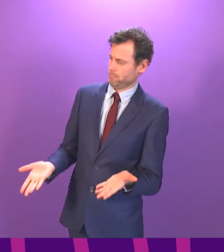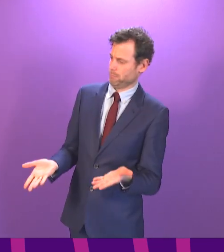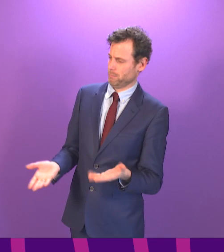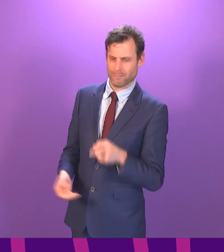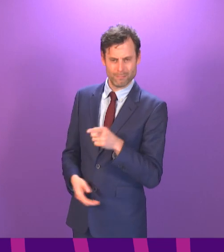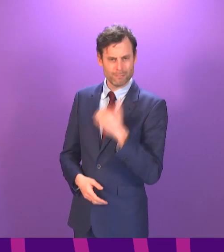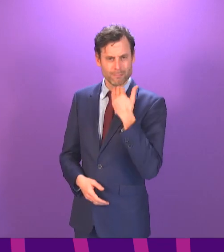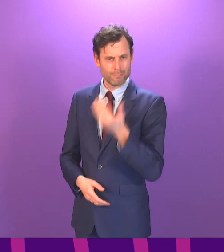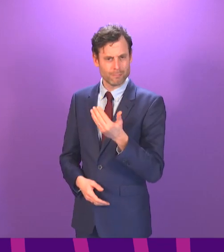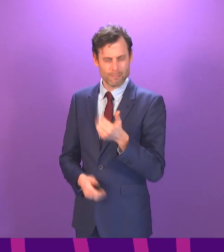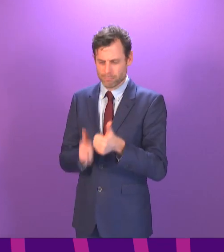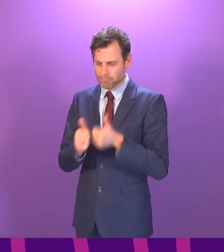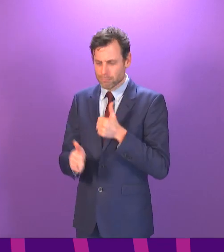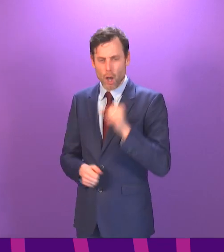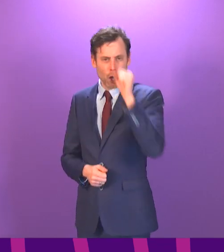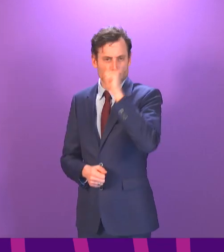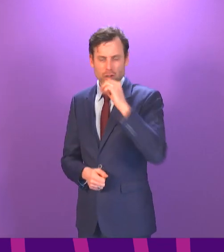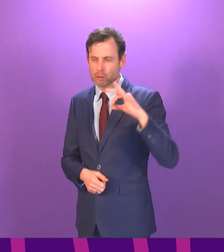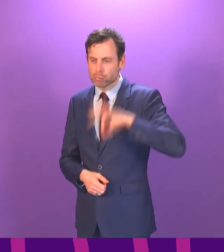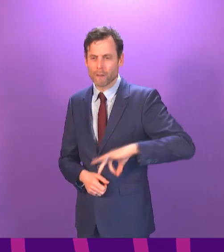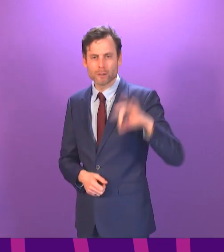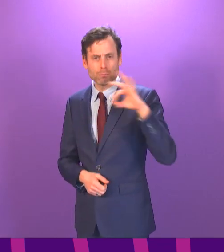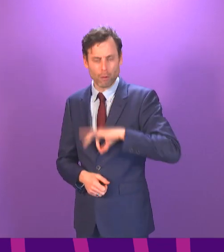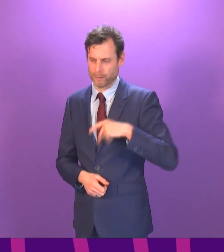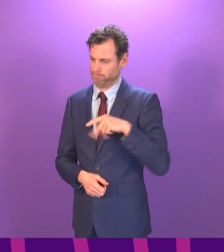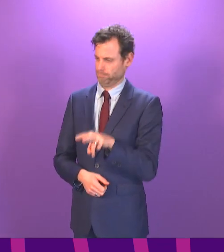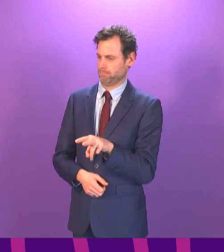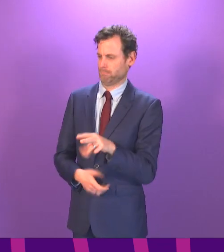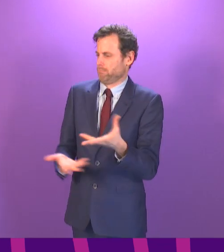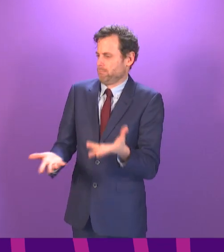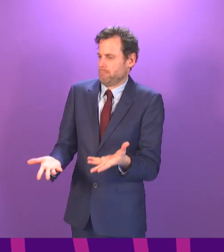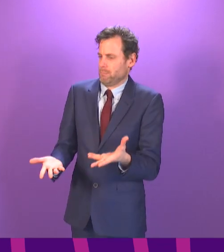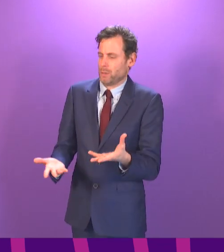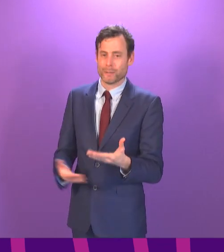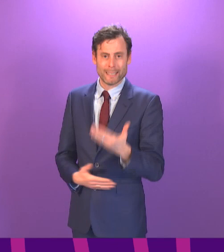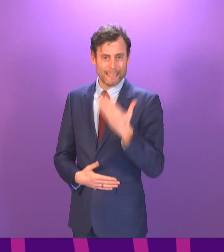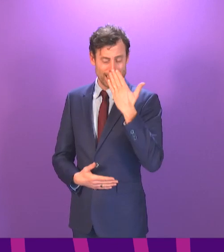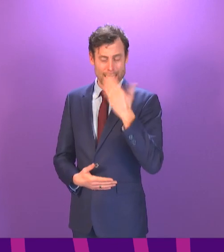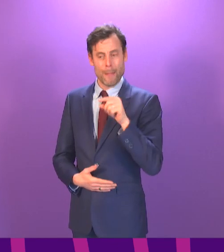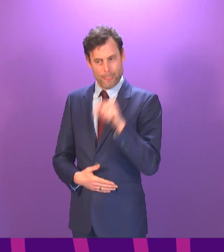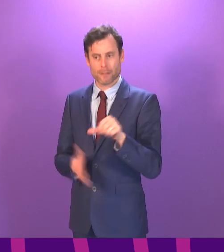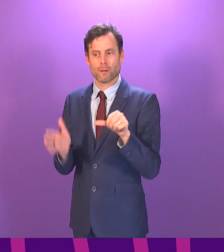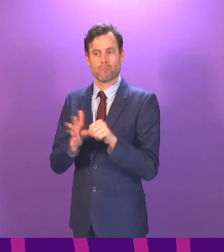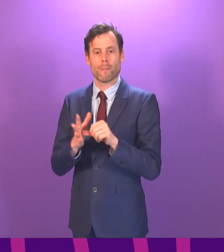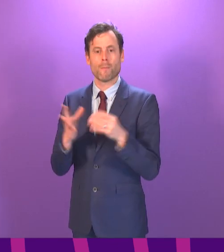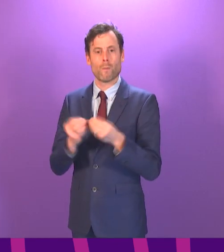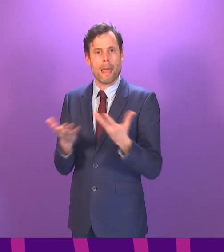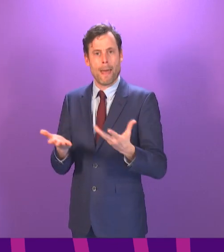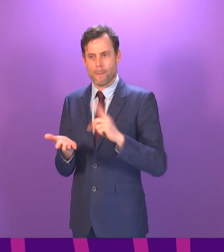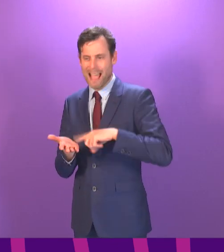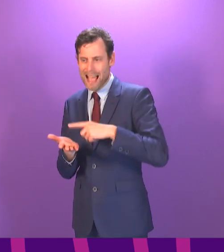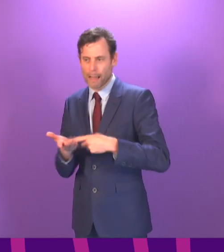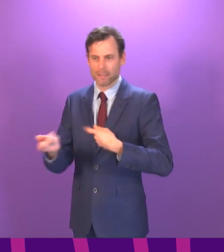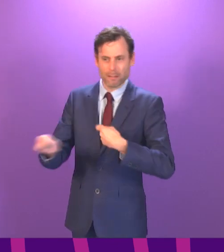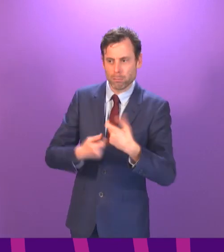sickening corporate greed exemplifies everything that is wrong with unregulated free market capitalism? And will she